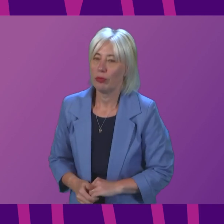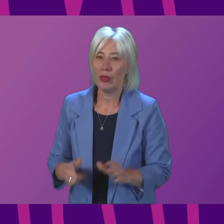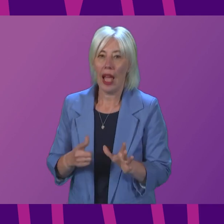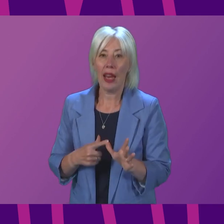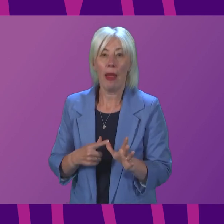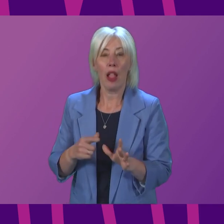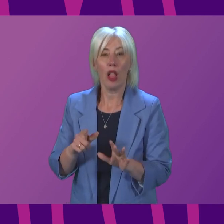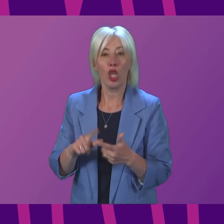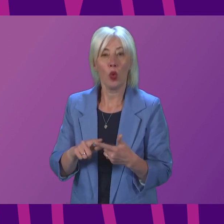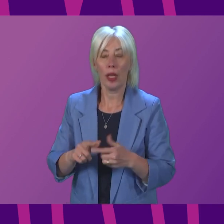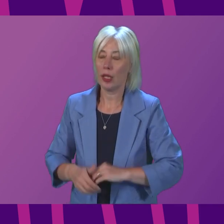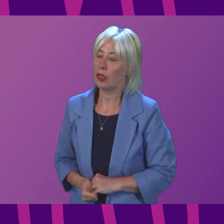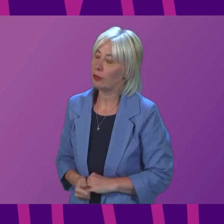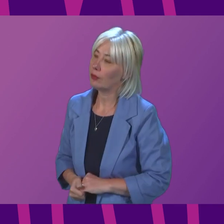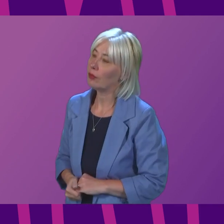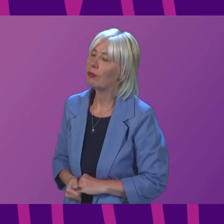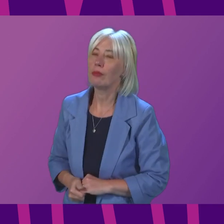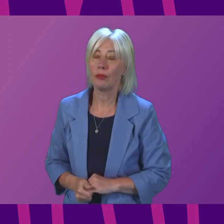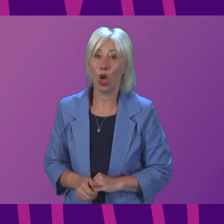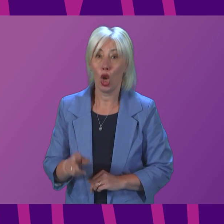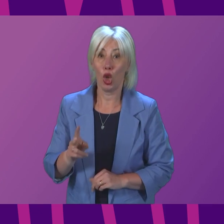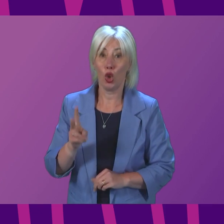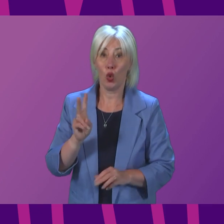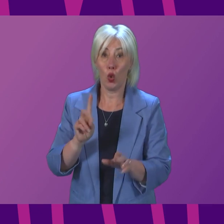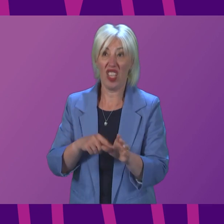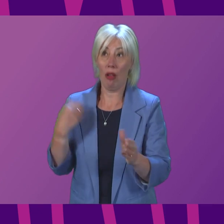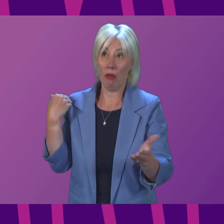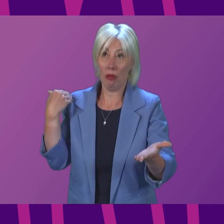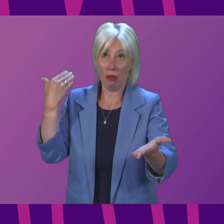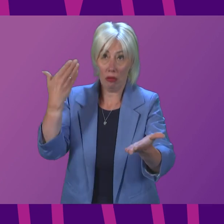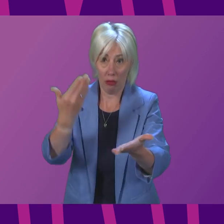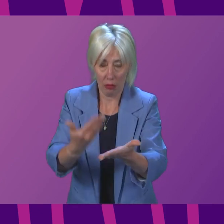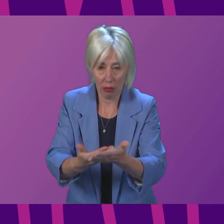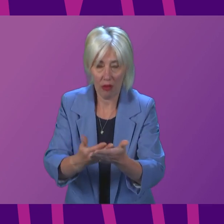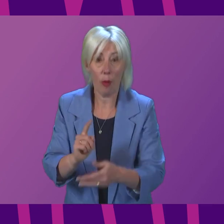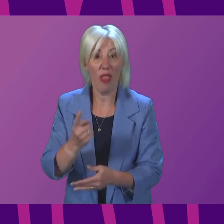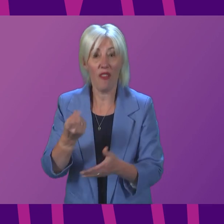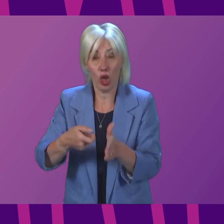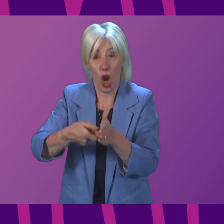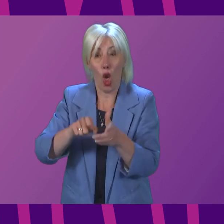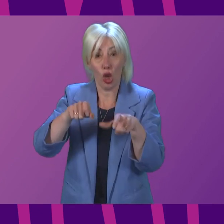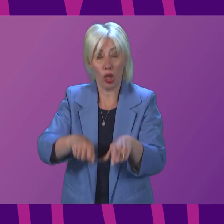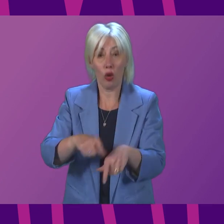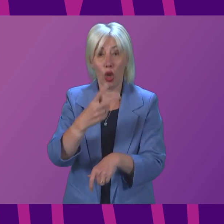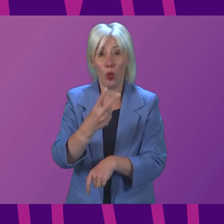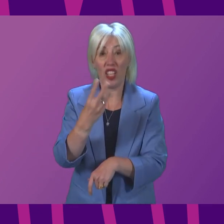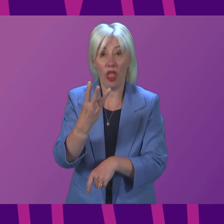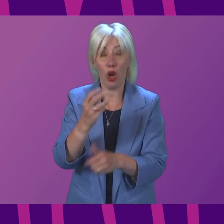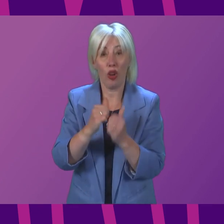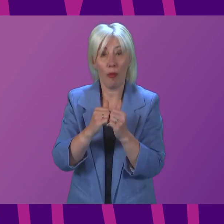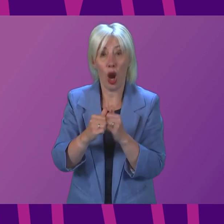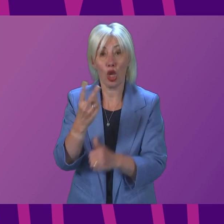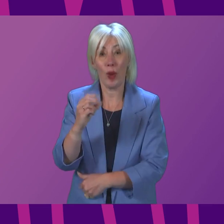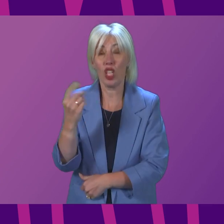Gulhani. Presenting officer, two years out, give or take a week from the first lockdown of 23rd March 2020,